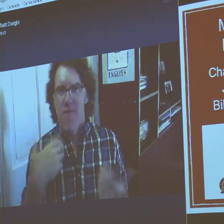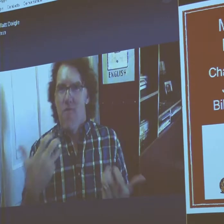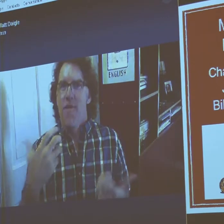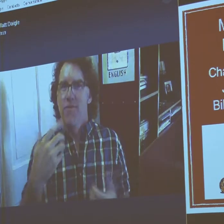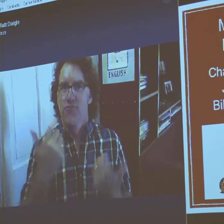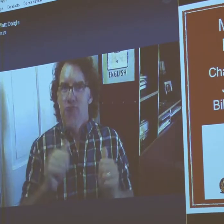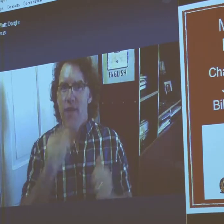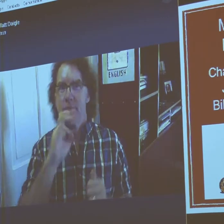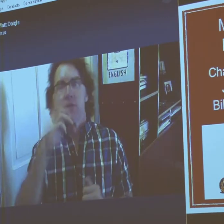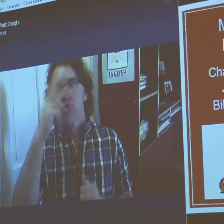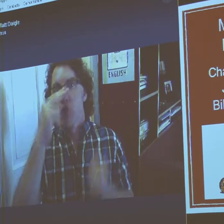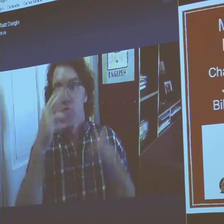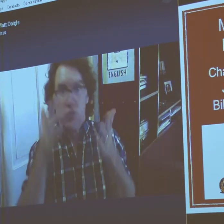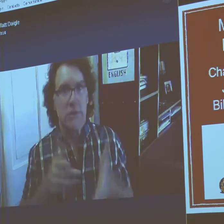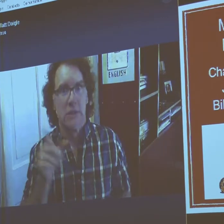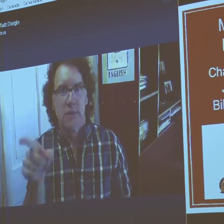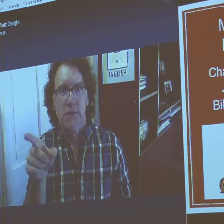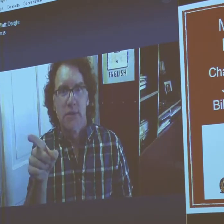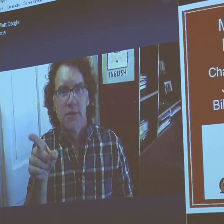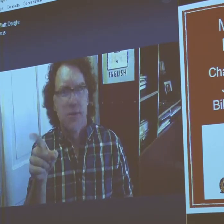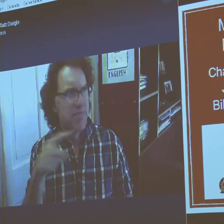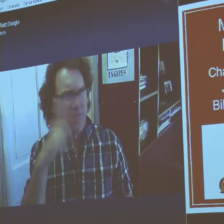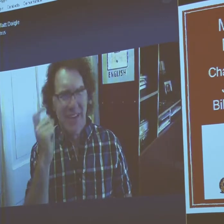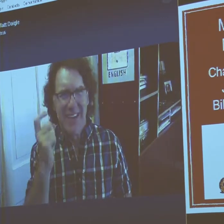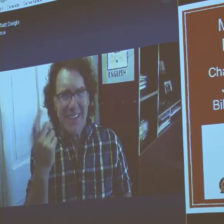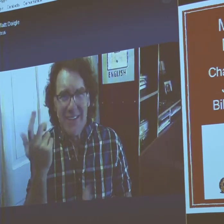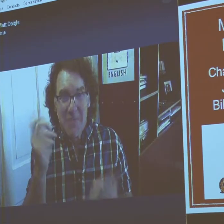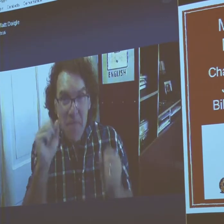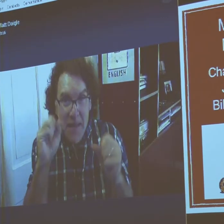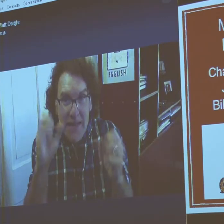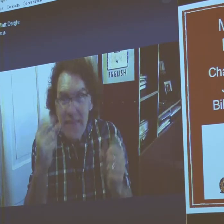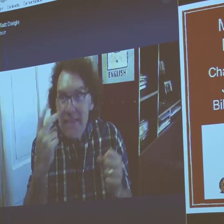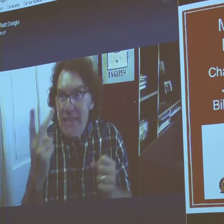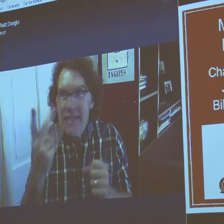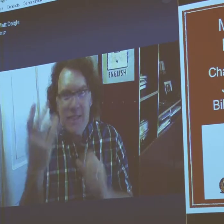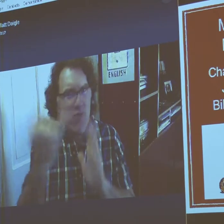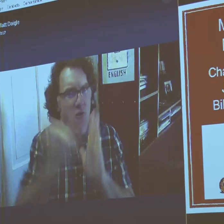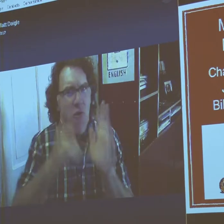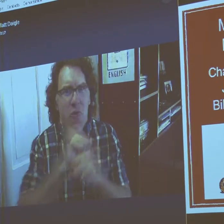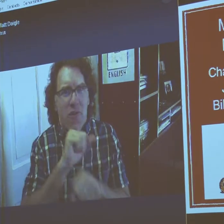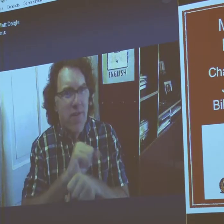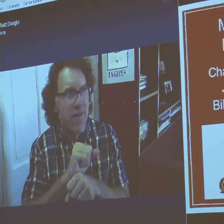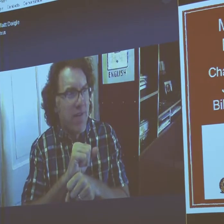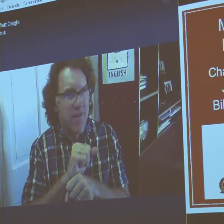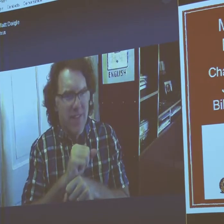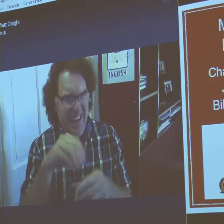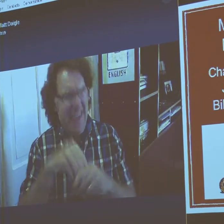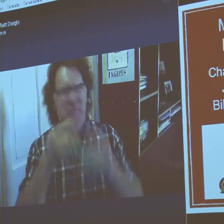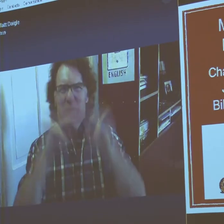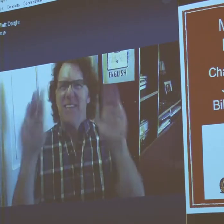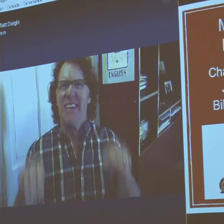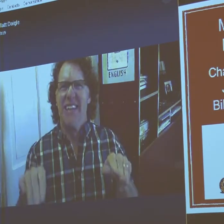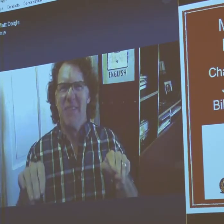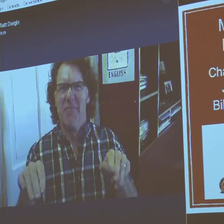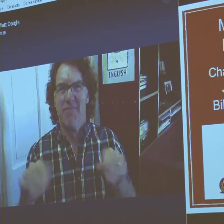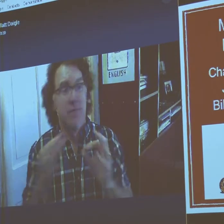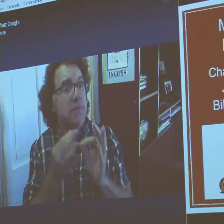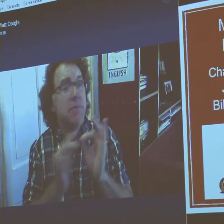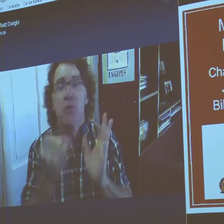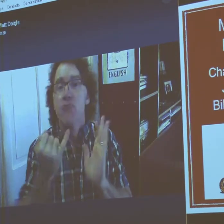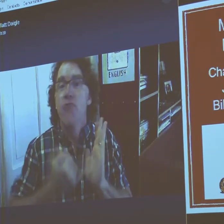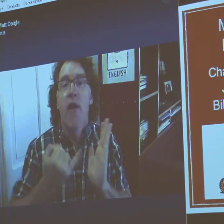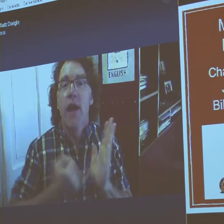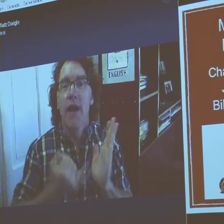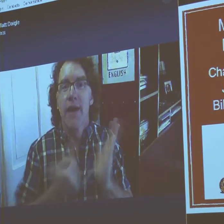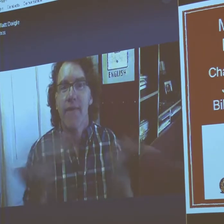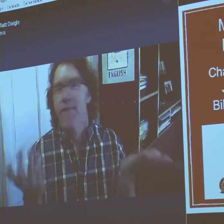me thinking about becoming a cartoonist as a profession. Because up to that point, I didn't know that I could. And it was